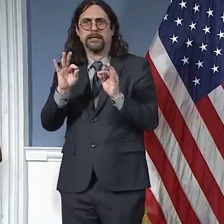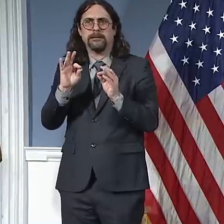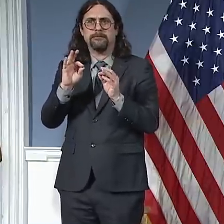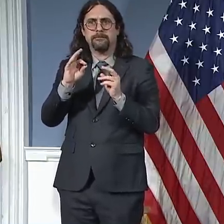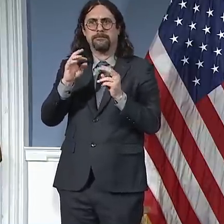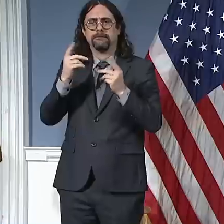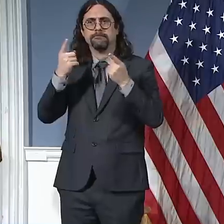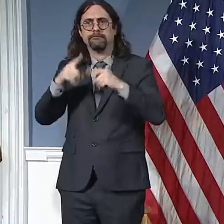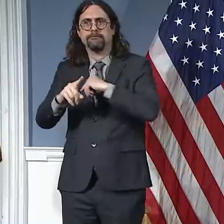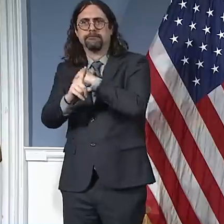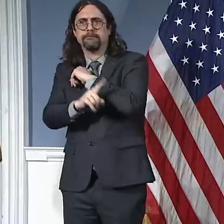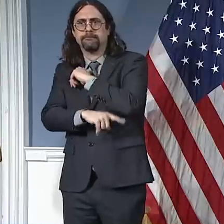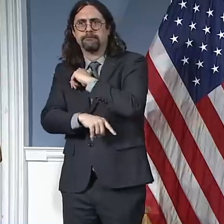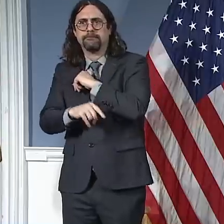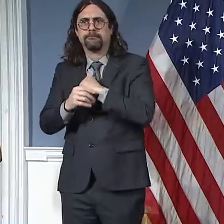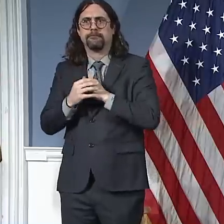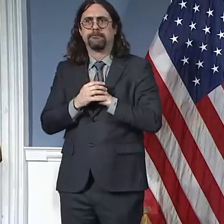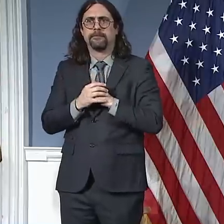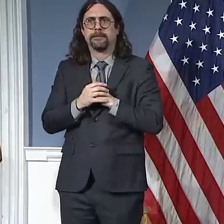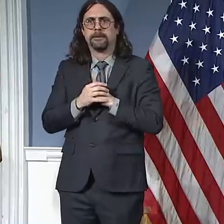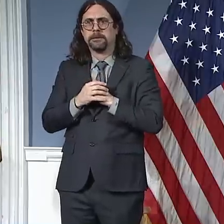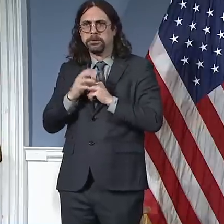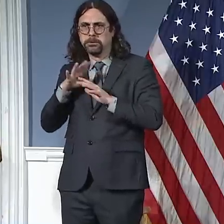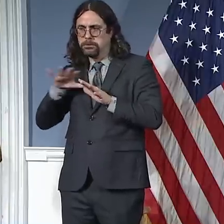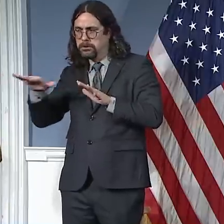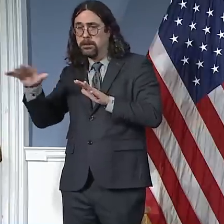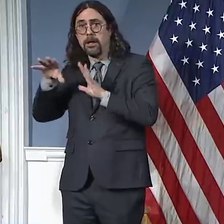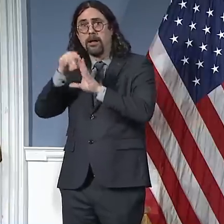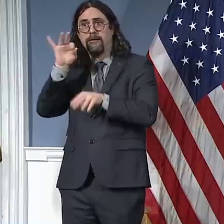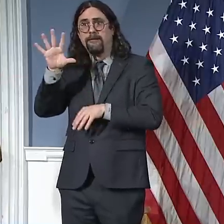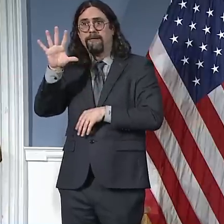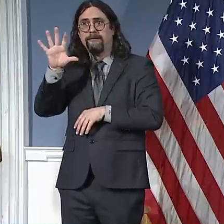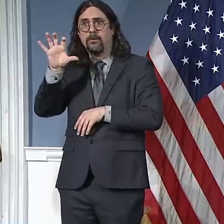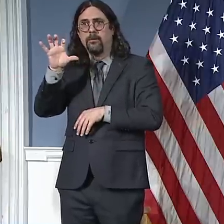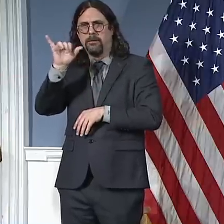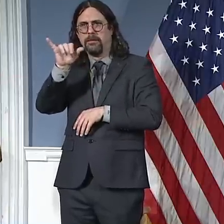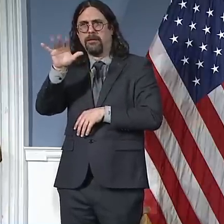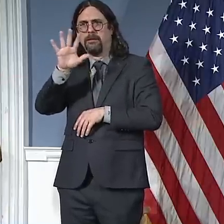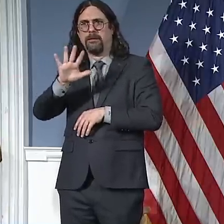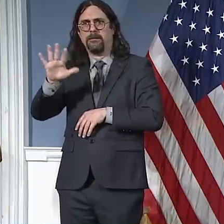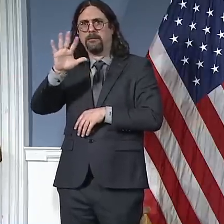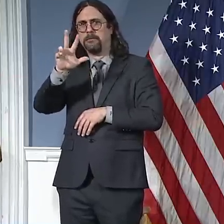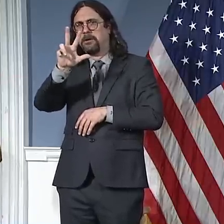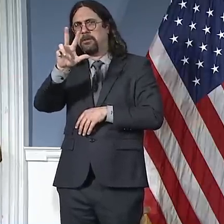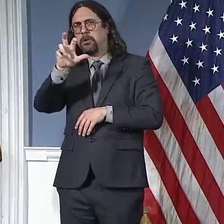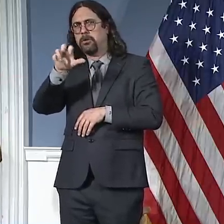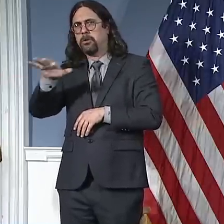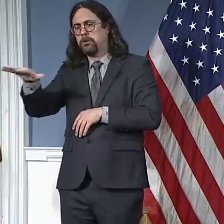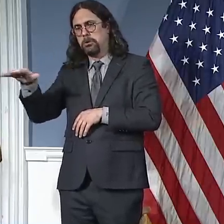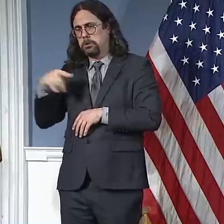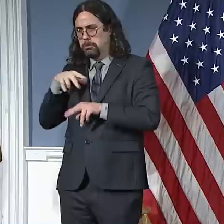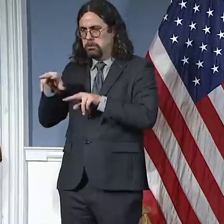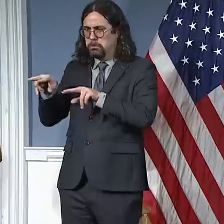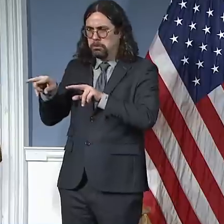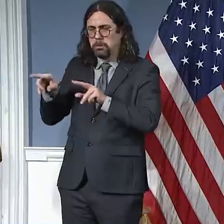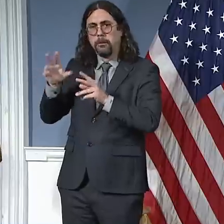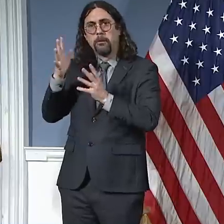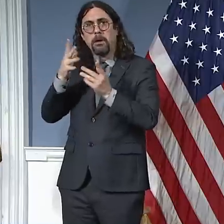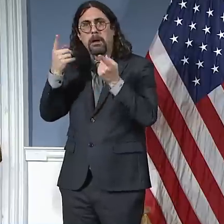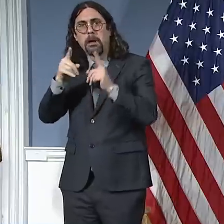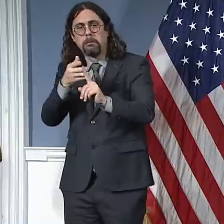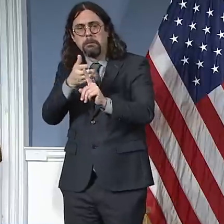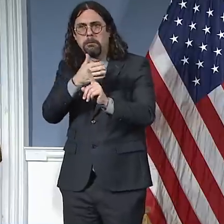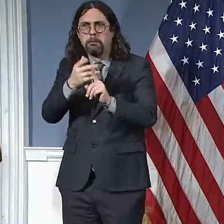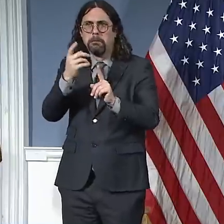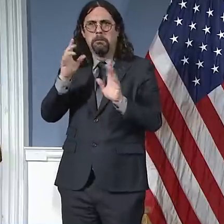300 inmates, and we will move to release those 300 inmates immediately. The other